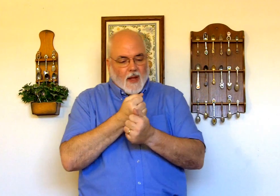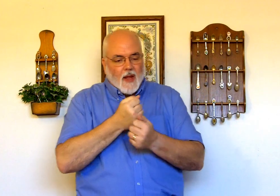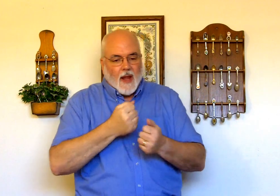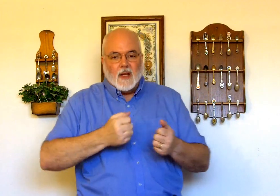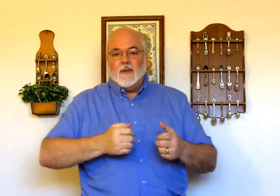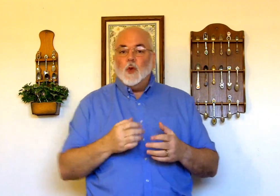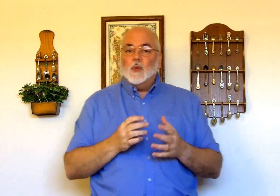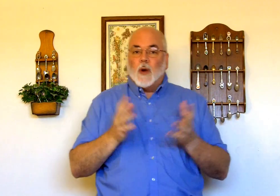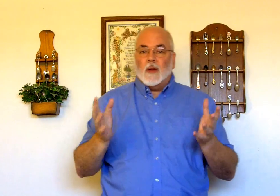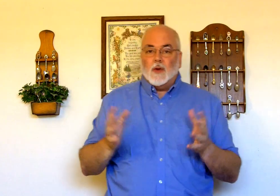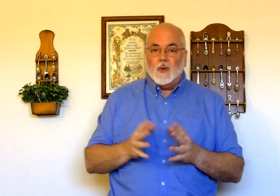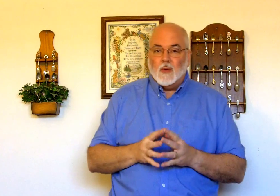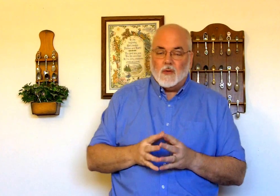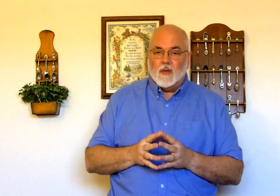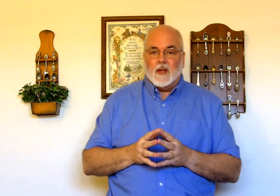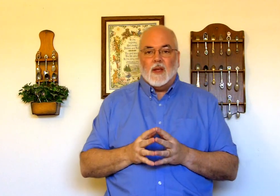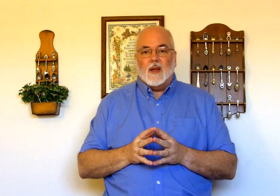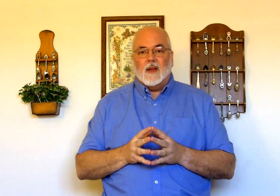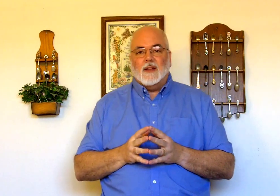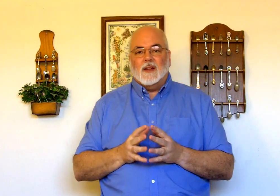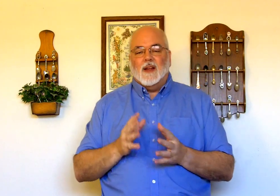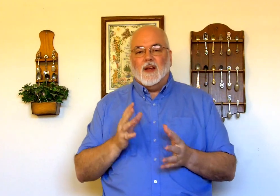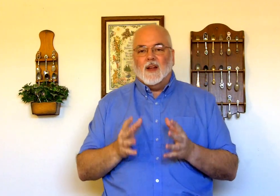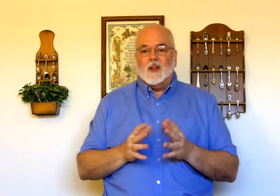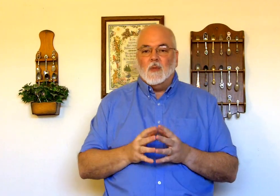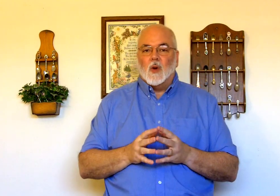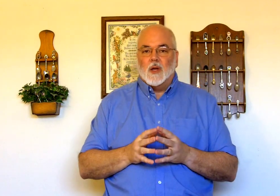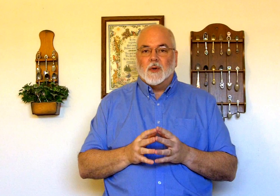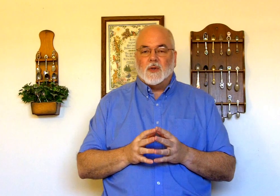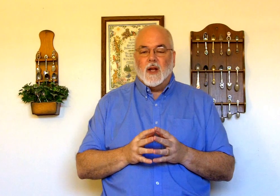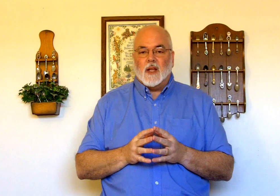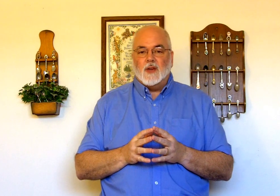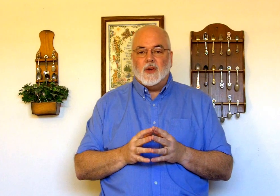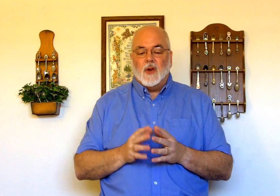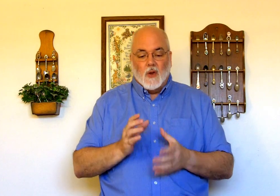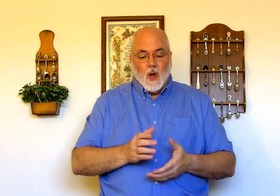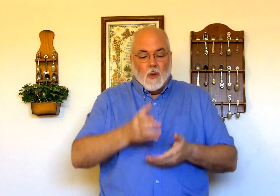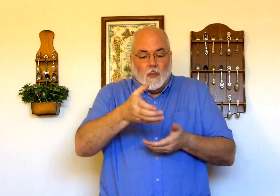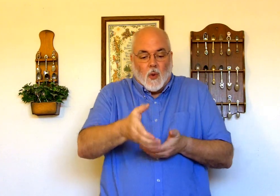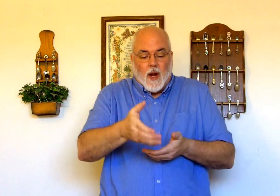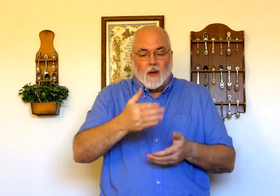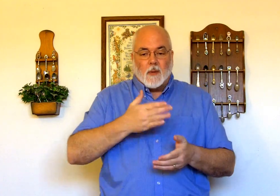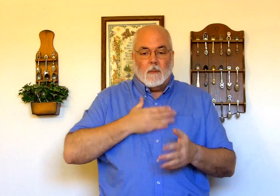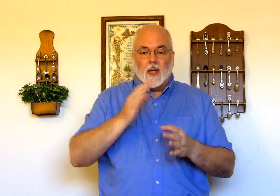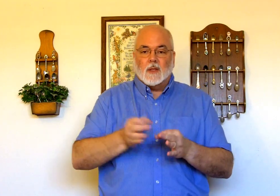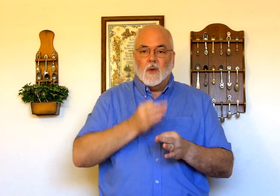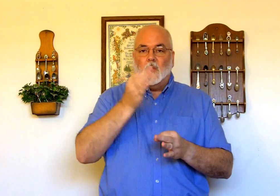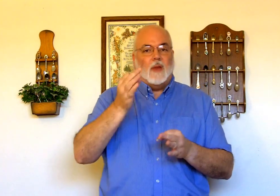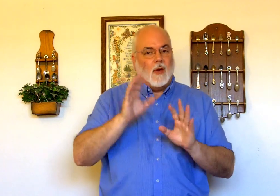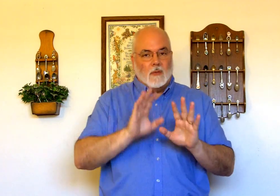And if you'd rather do the more literal translation, you know, pour out my soul, that would